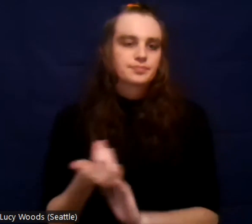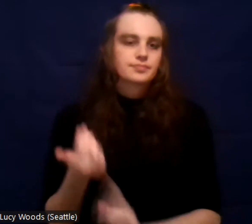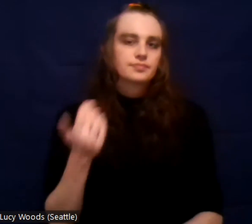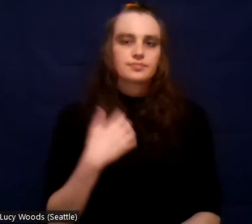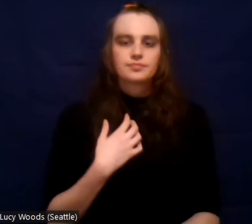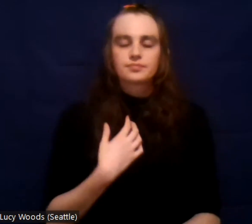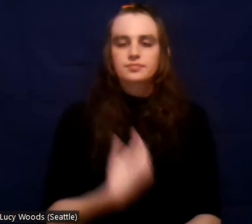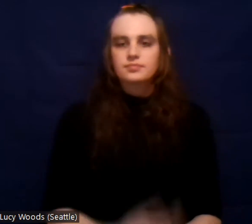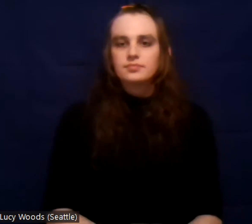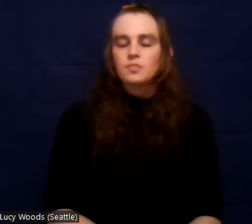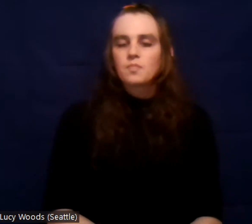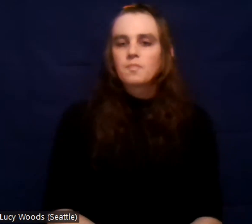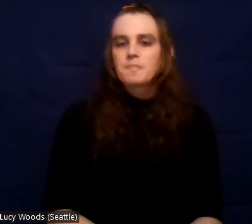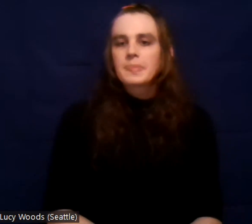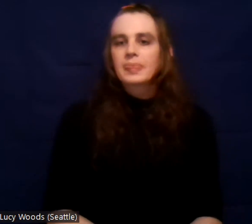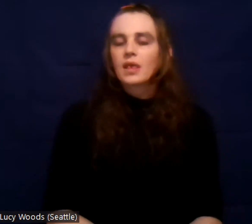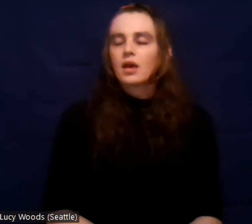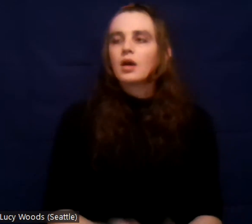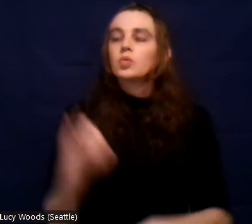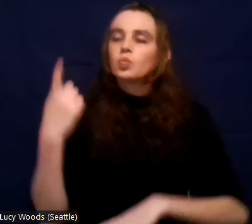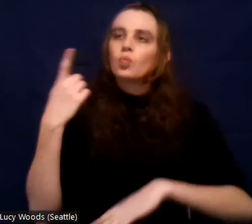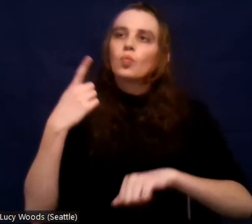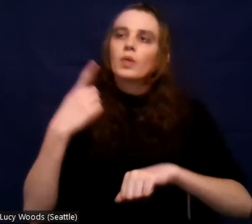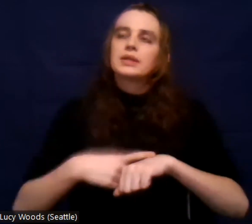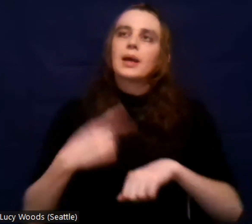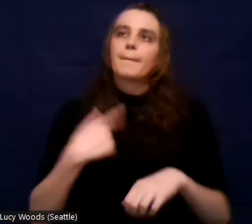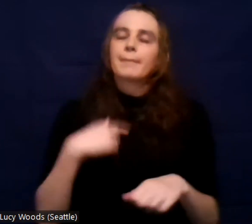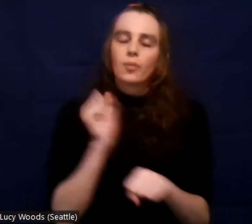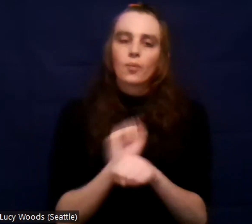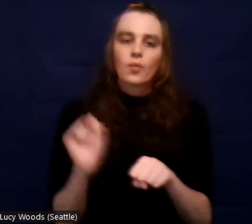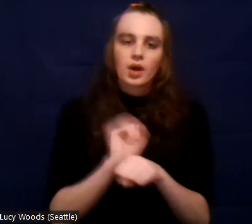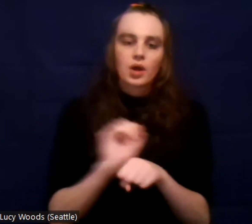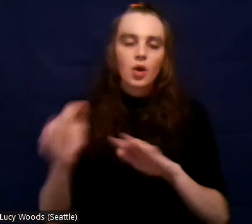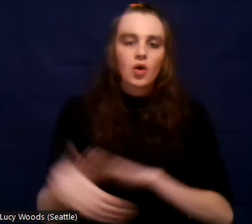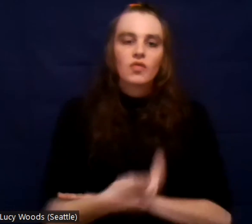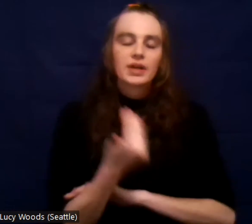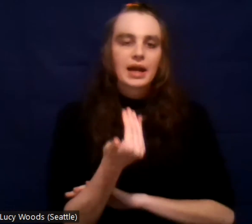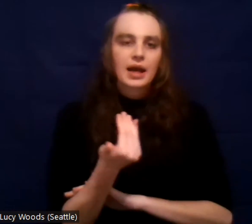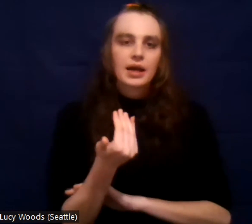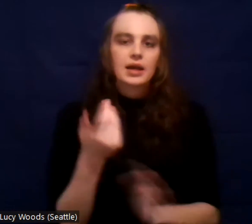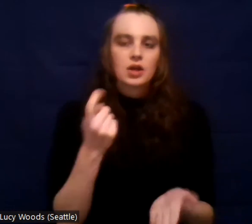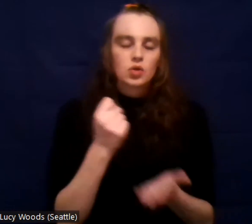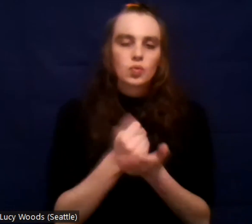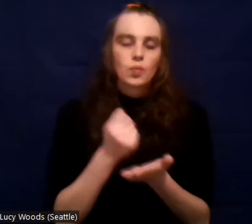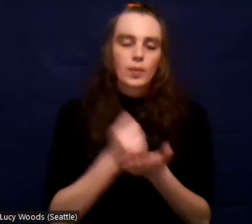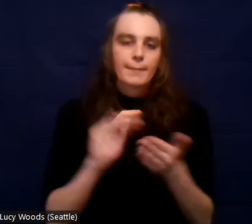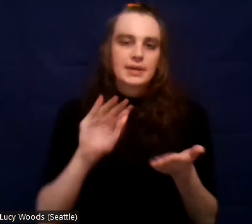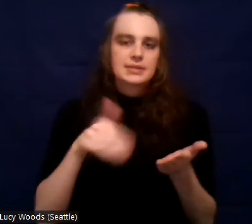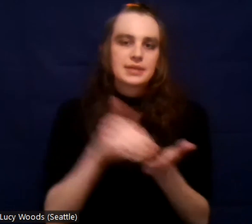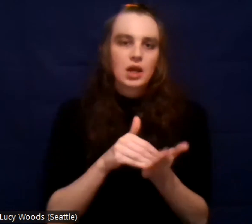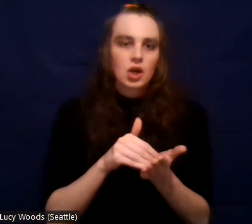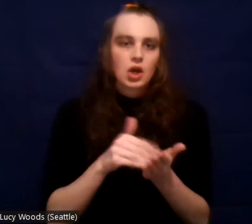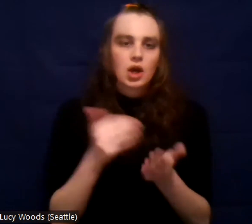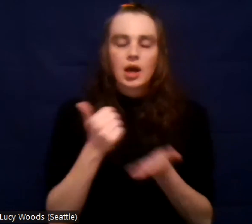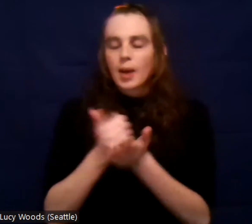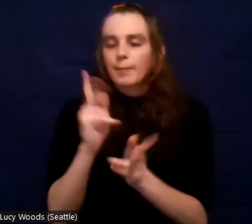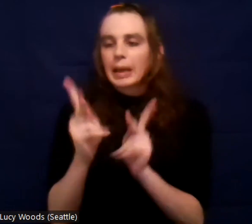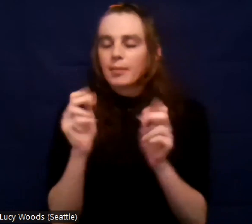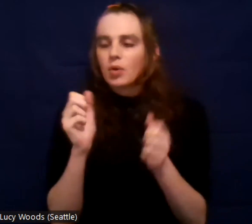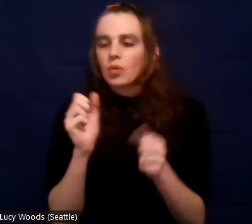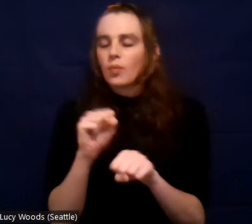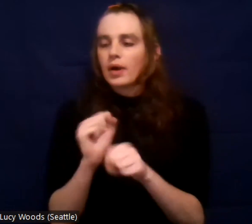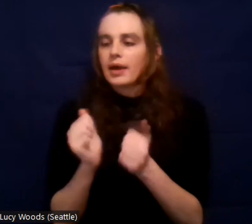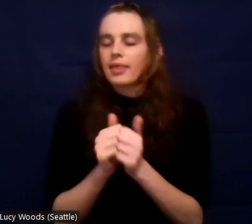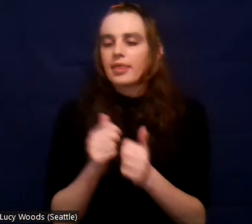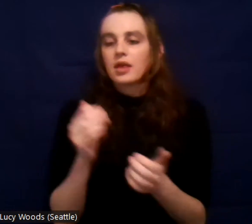I was working nights for a treatment center and I was known to help a lot of people with service work, helping them move in and out of sober living